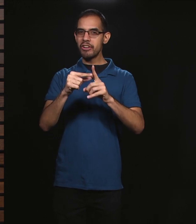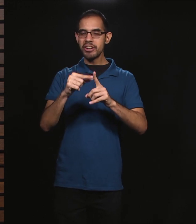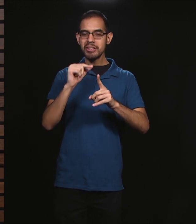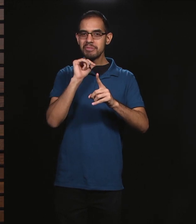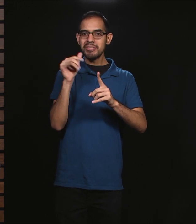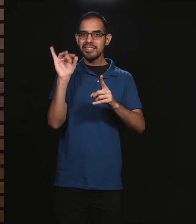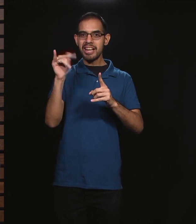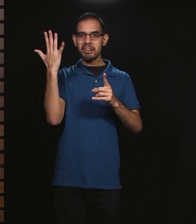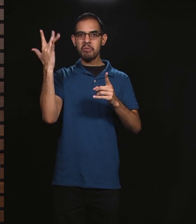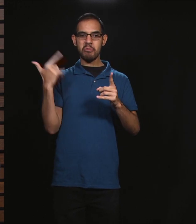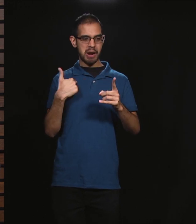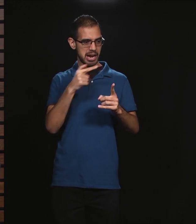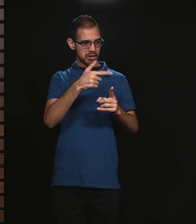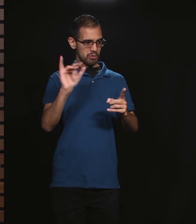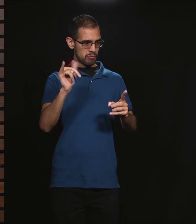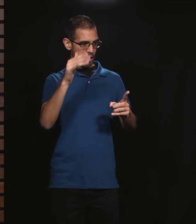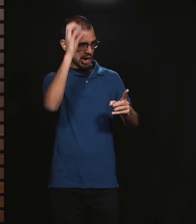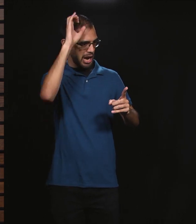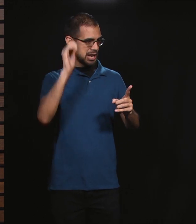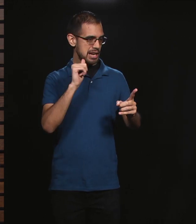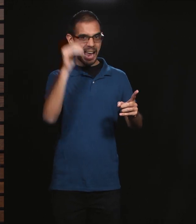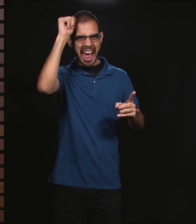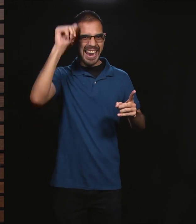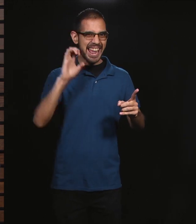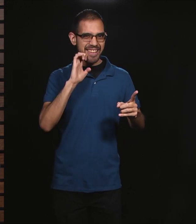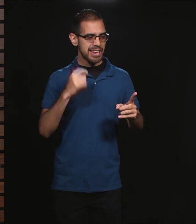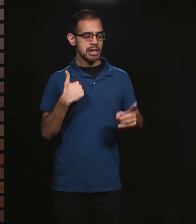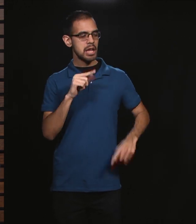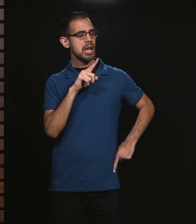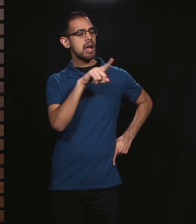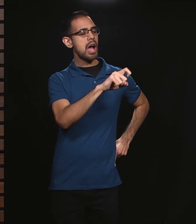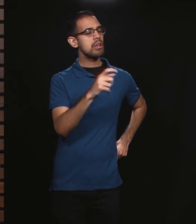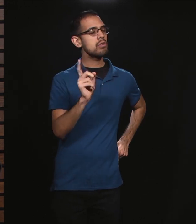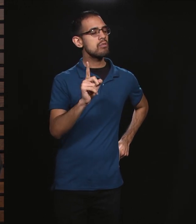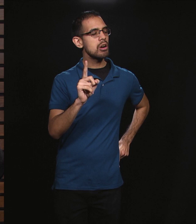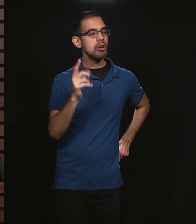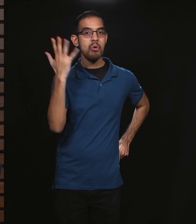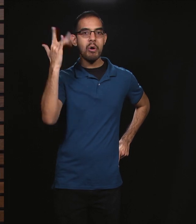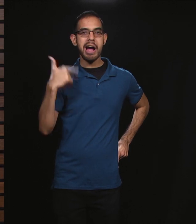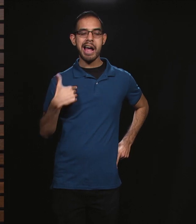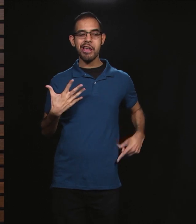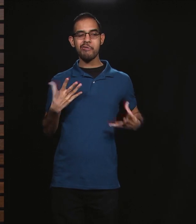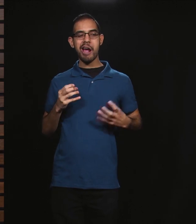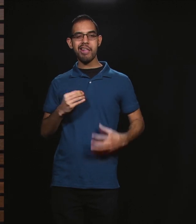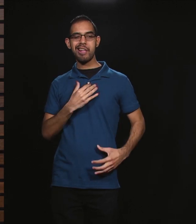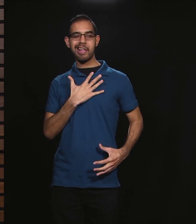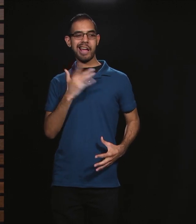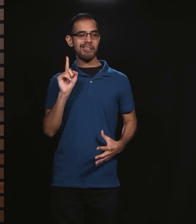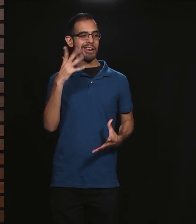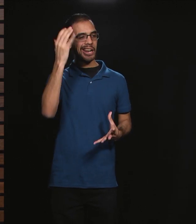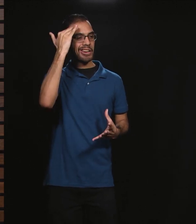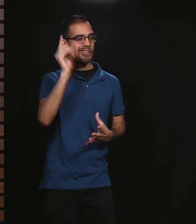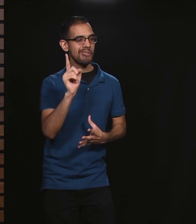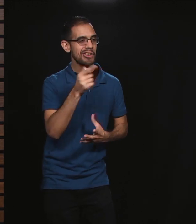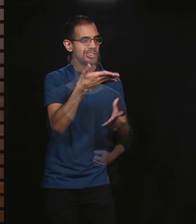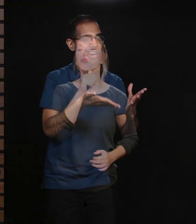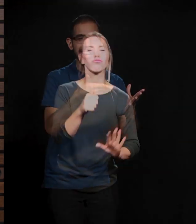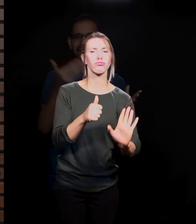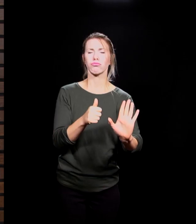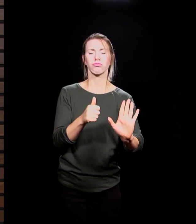His creation was. He's not asking Adam and Eve where they are so He could be enlightened to their location. What's